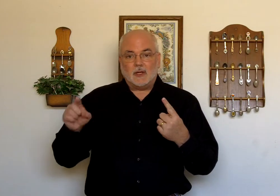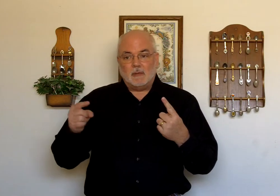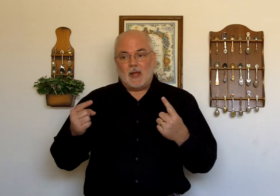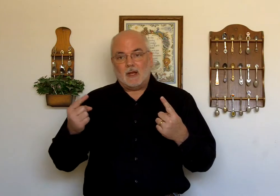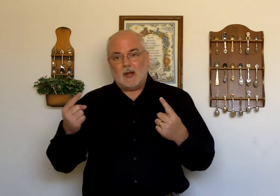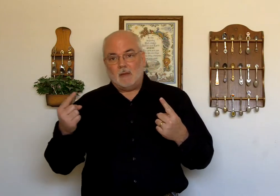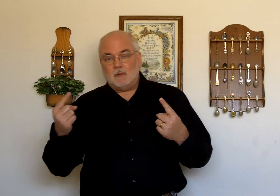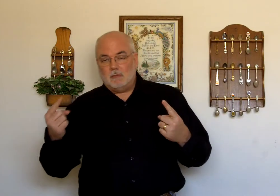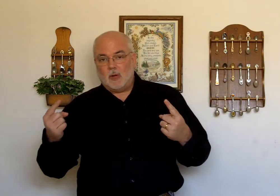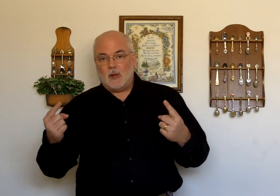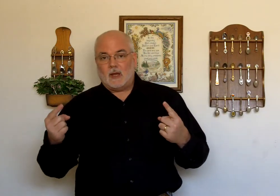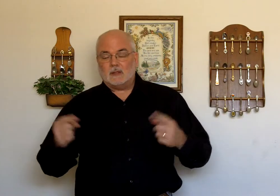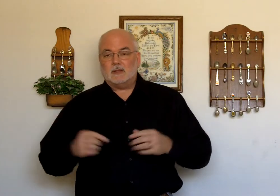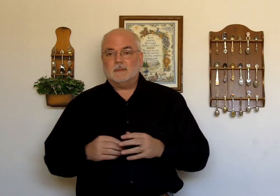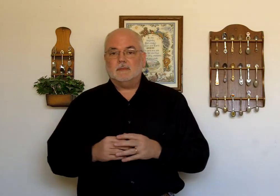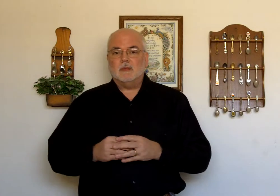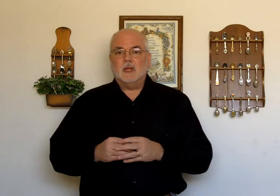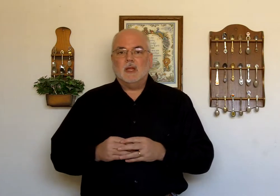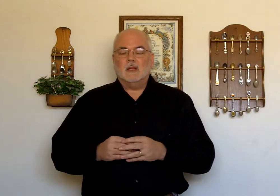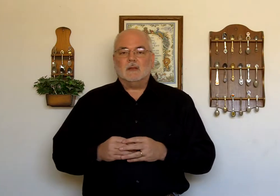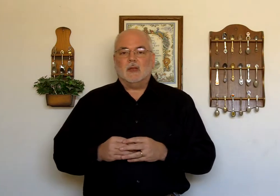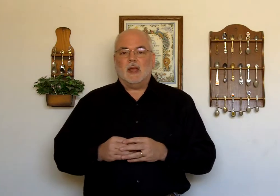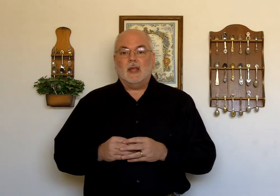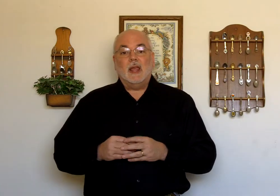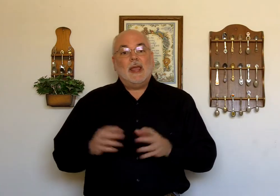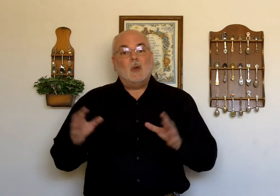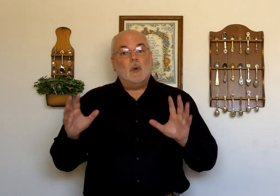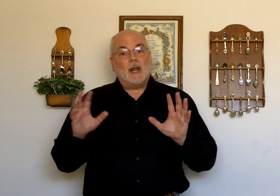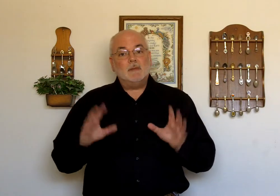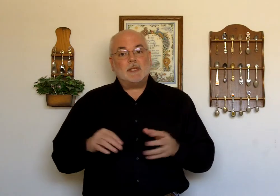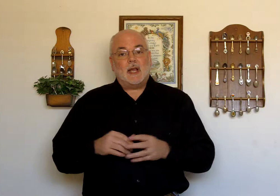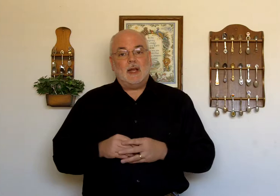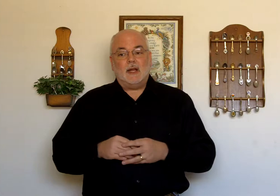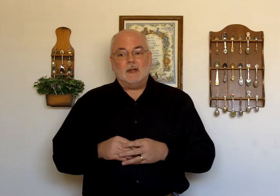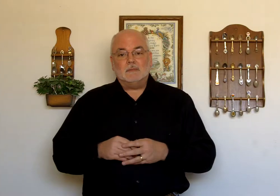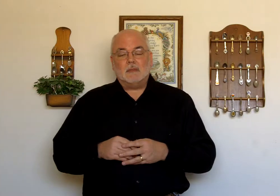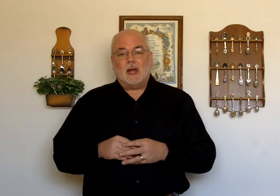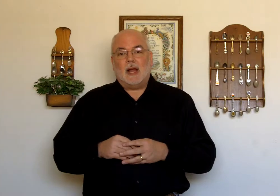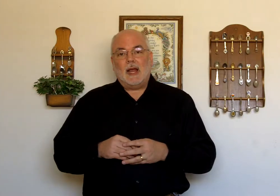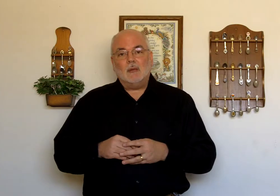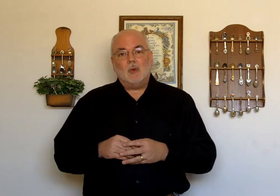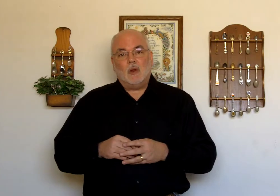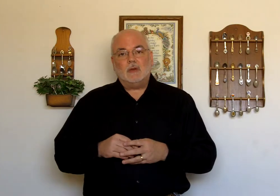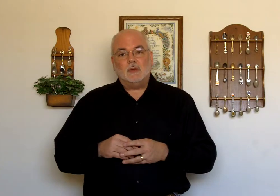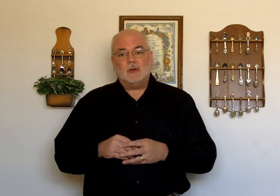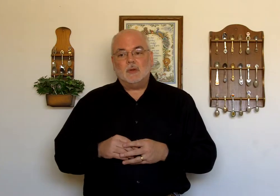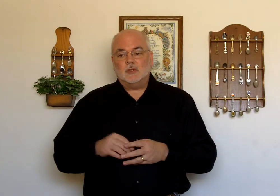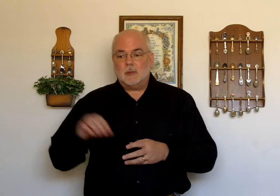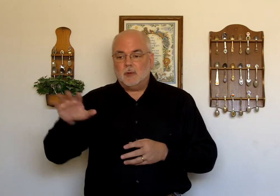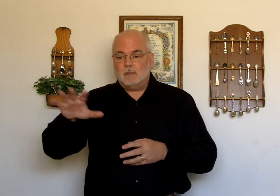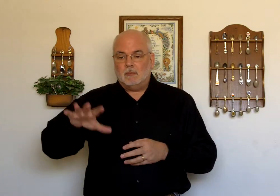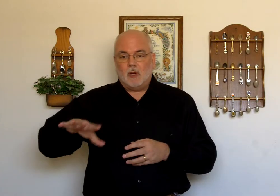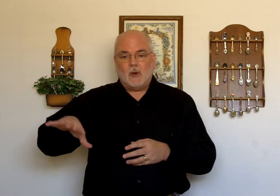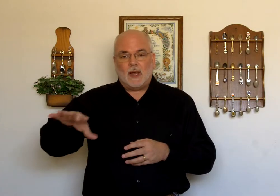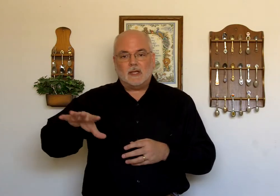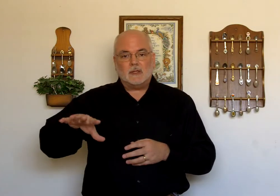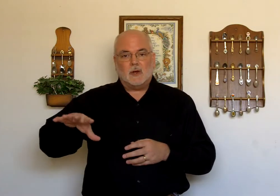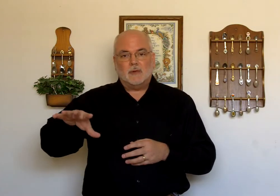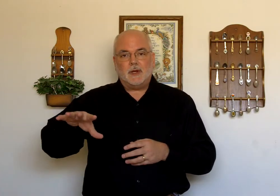is a man named Boaz. Okay, when I'm signing, I am going to choose to put Boaz over